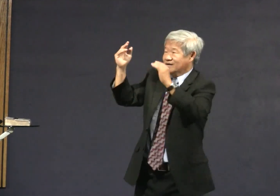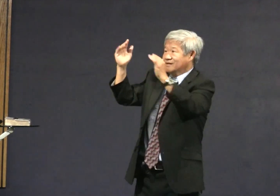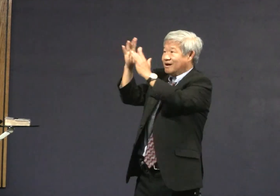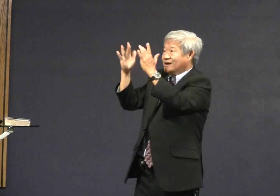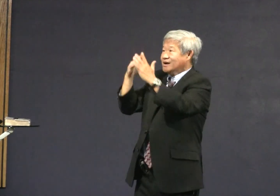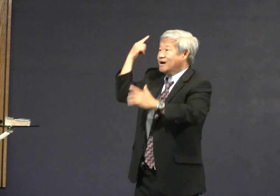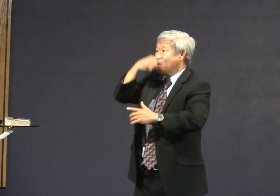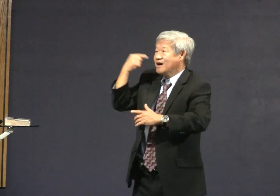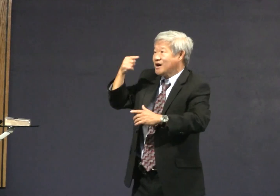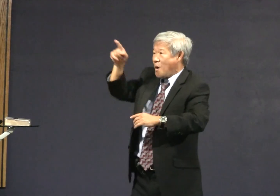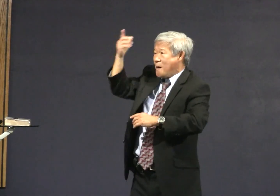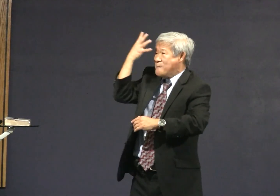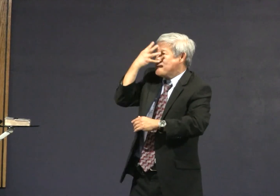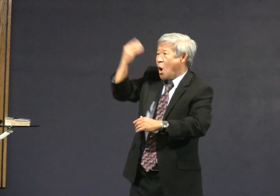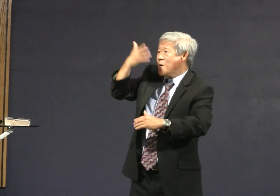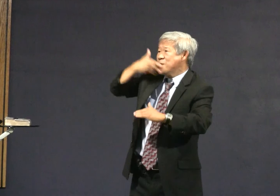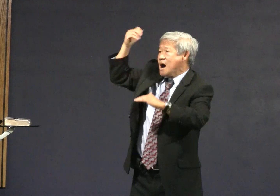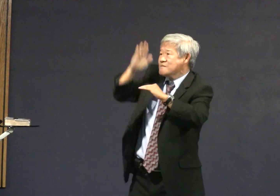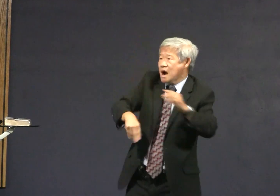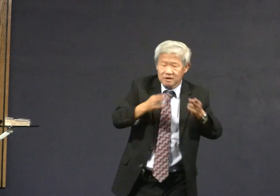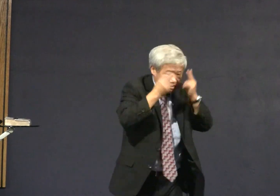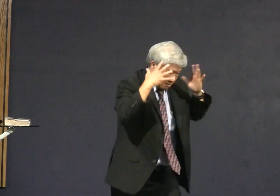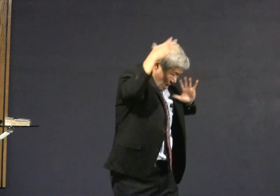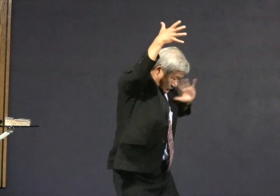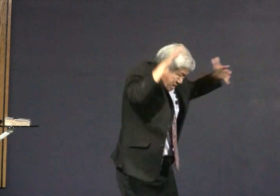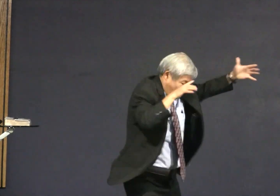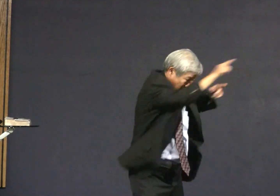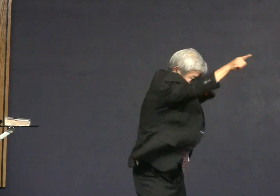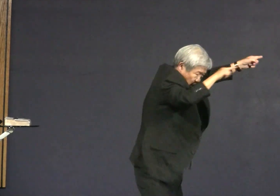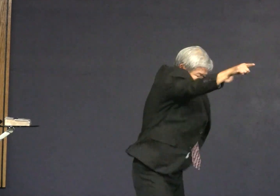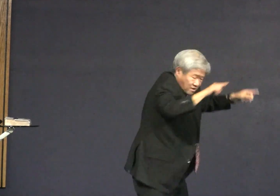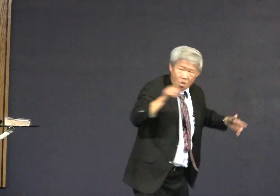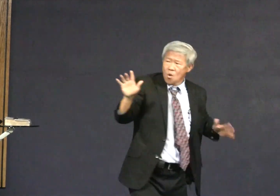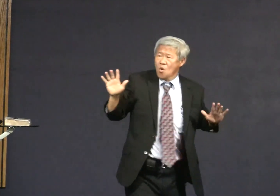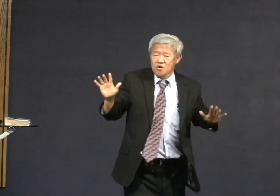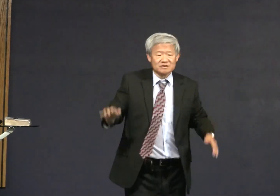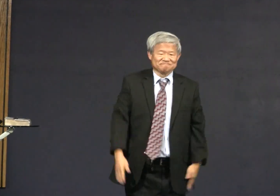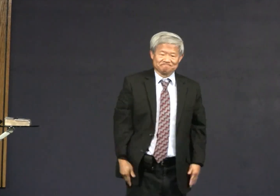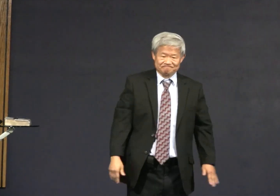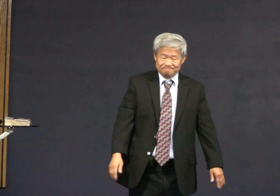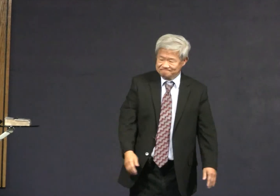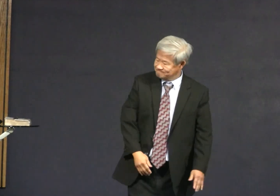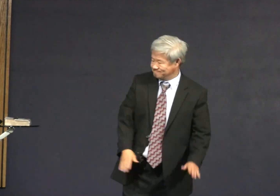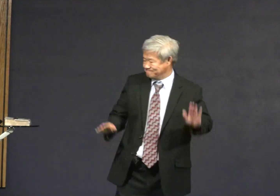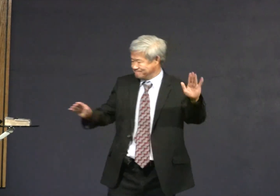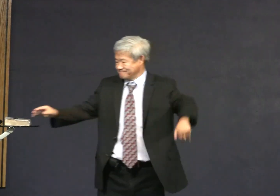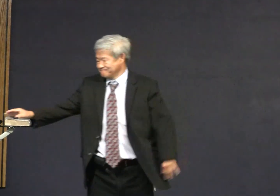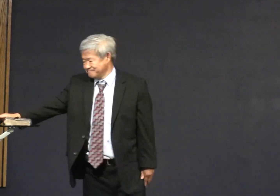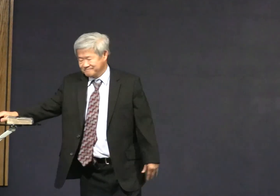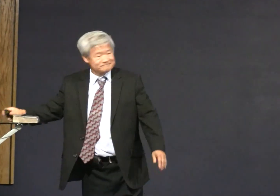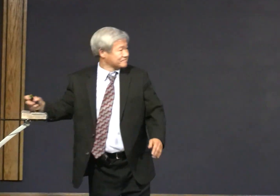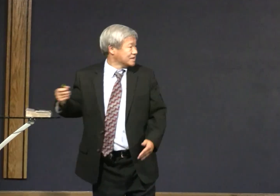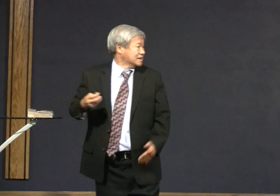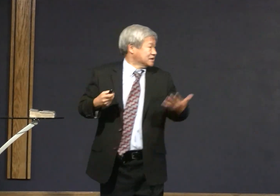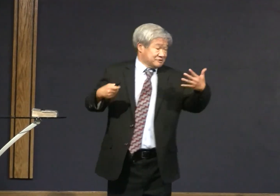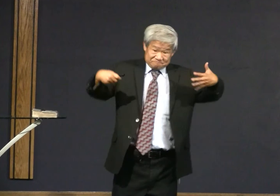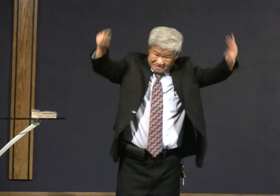In heaven, we will see Jesus' face. It will be much more beautiful than Halloween.